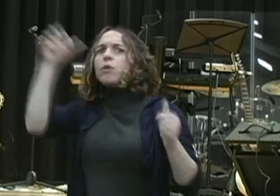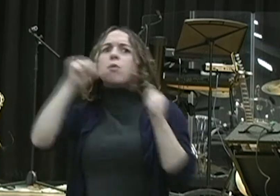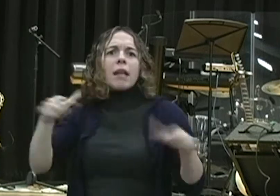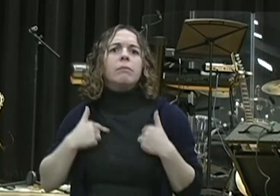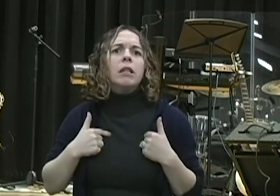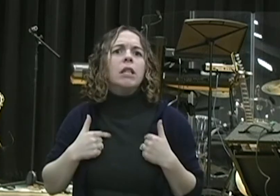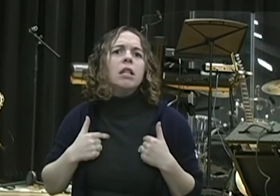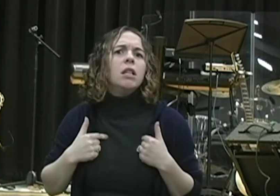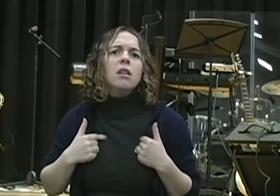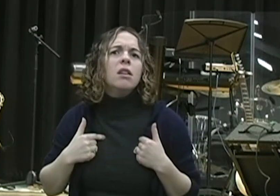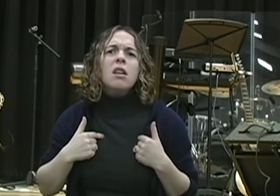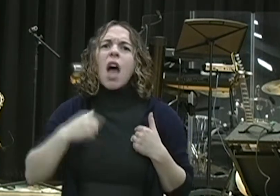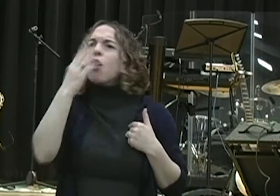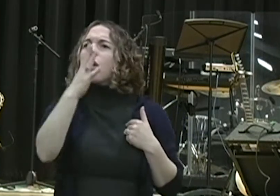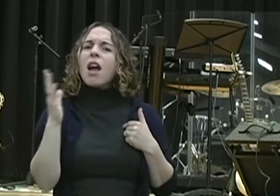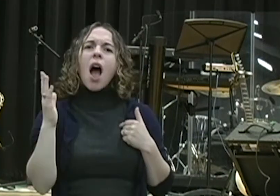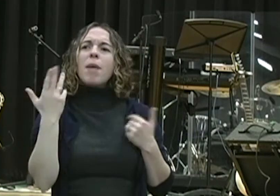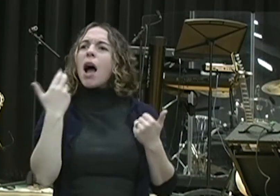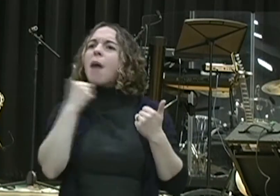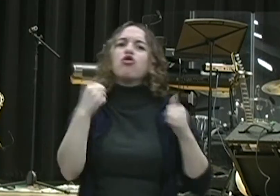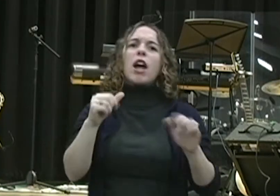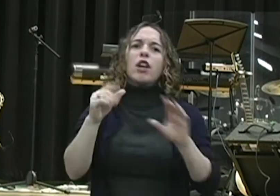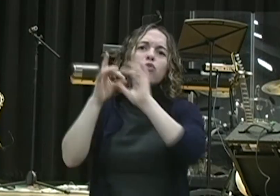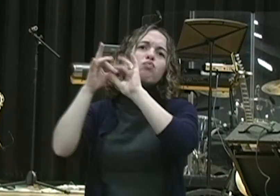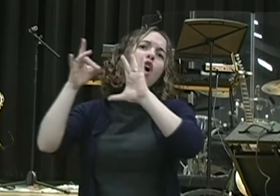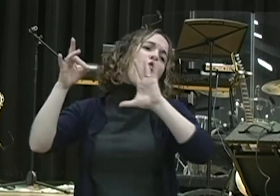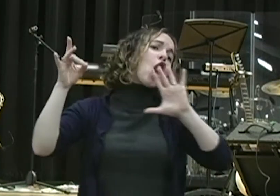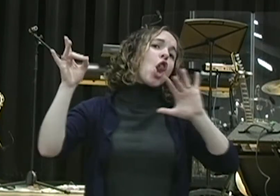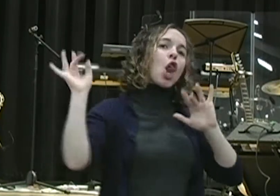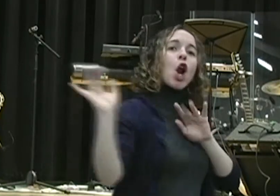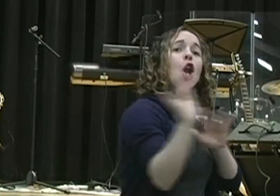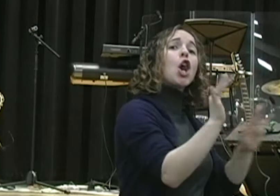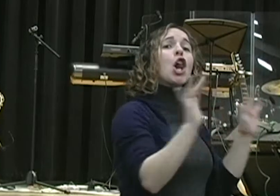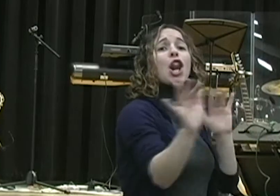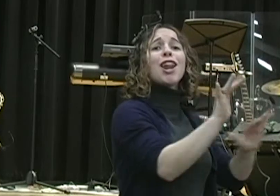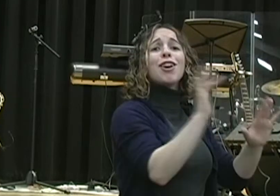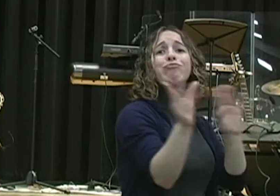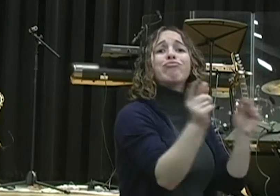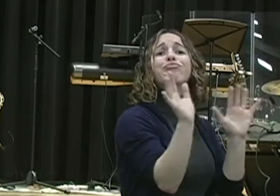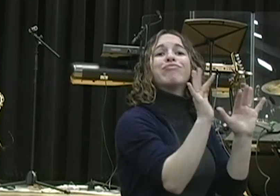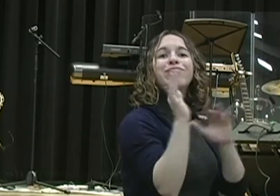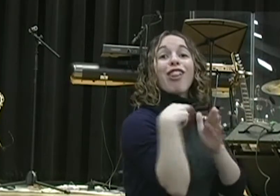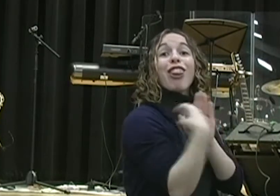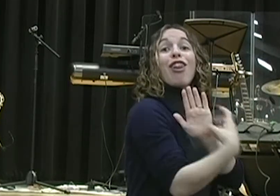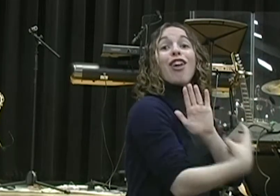looking for what I can get away for. I'm not looking for that which would please my personal flesh the most. You know, just live